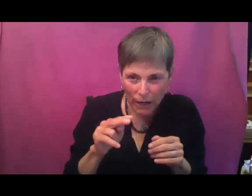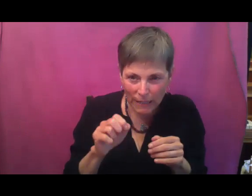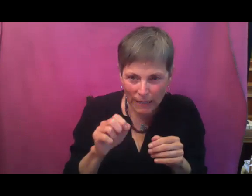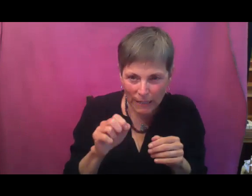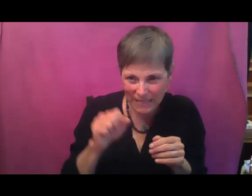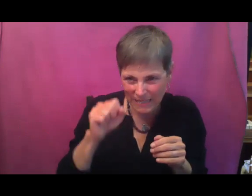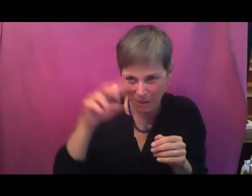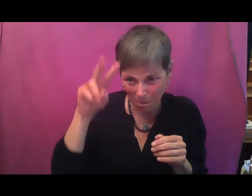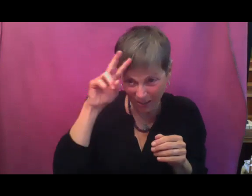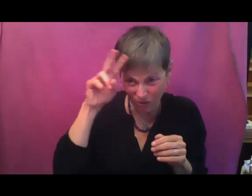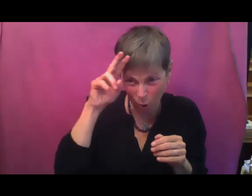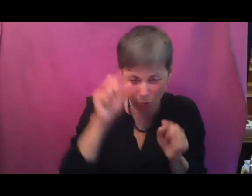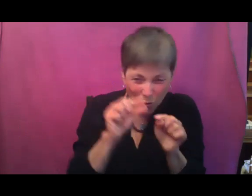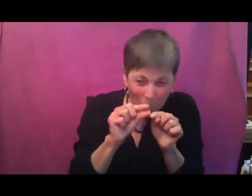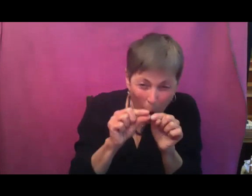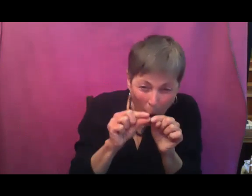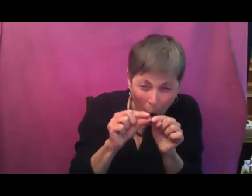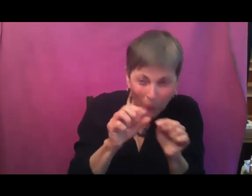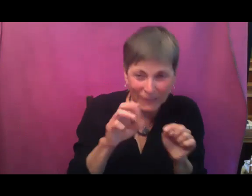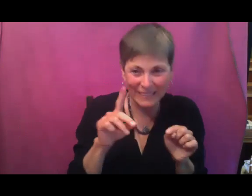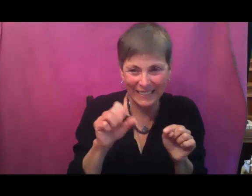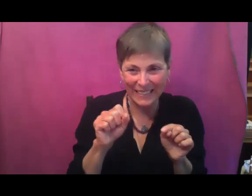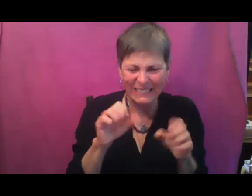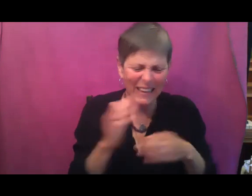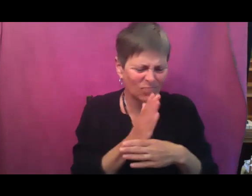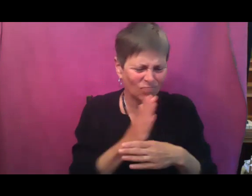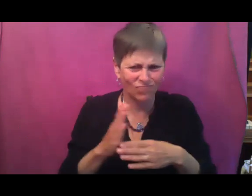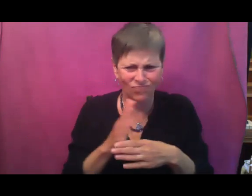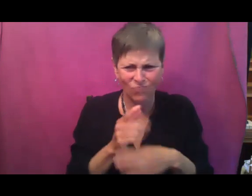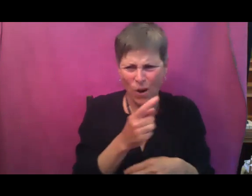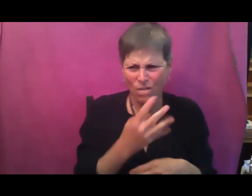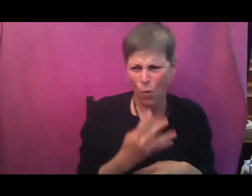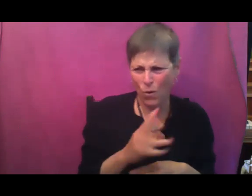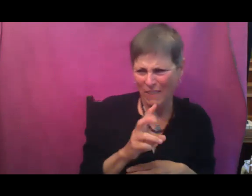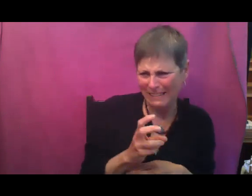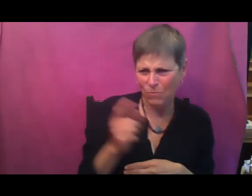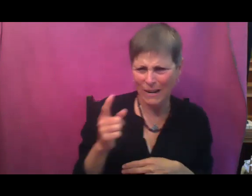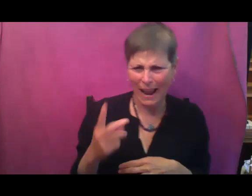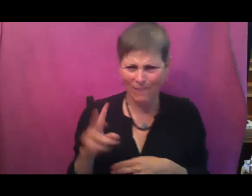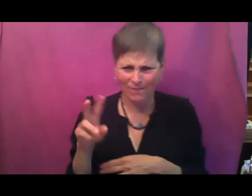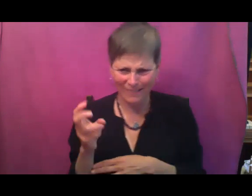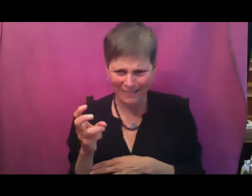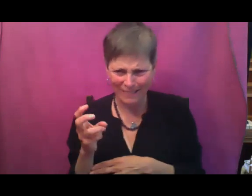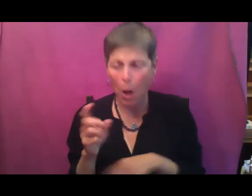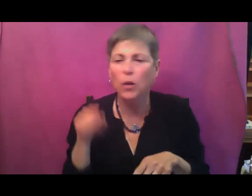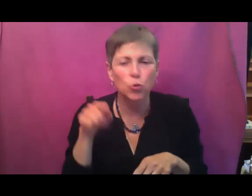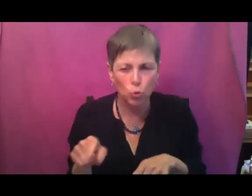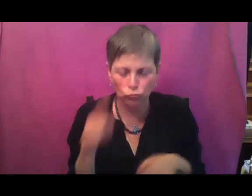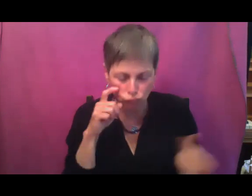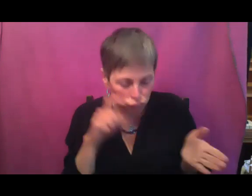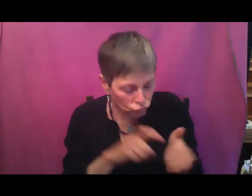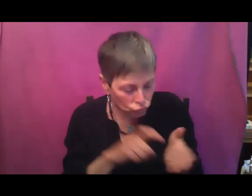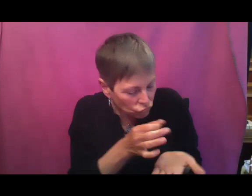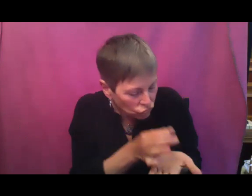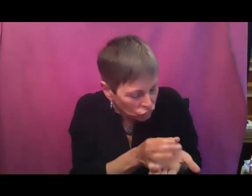larger. So anywhere from a quarter inch to a half inch, depending on let that size of the seed be your guide. And just keep in mind,